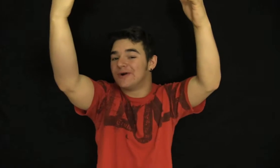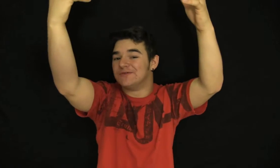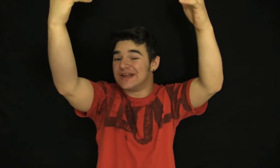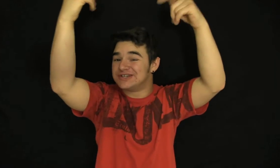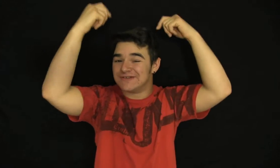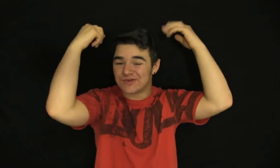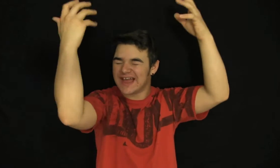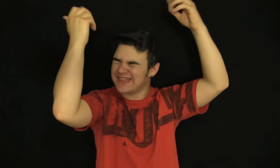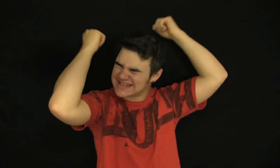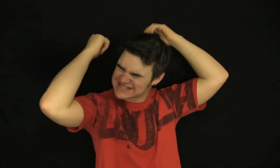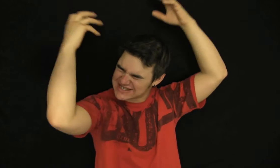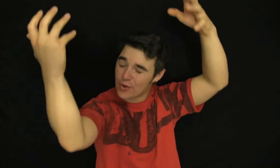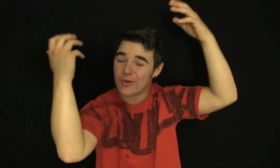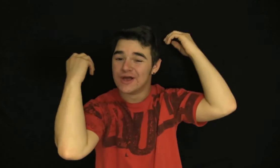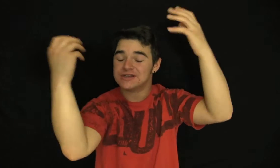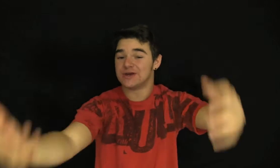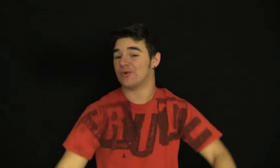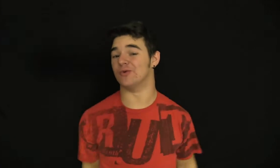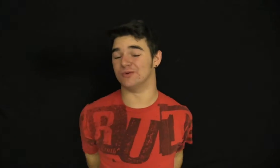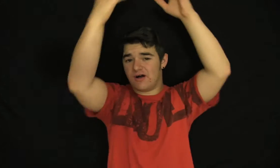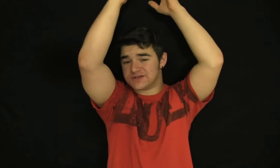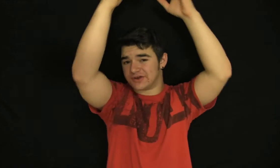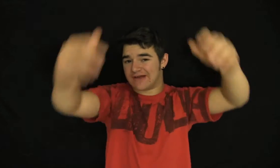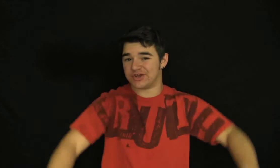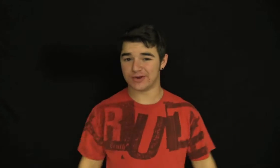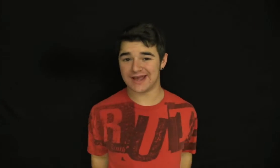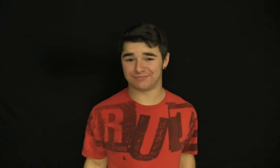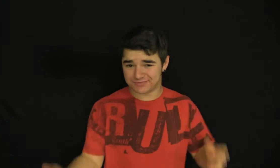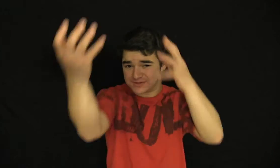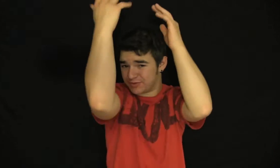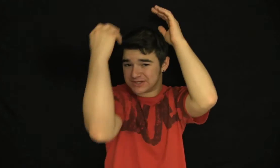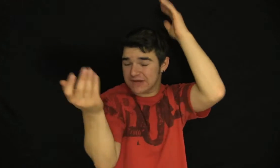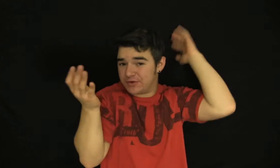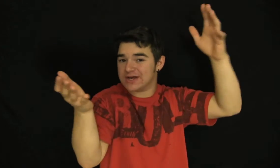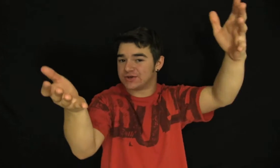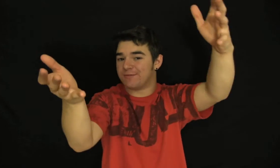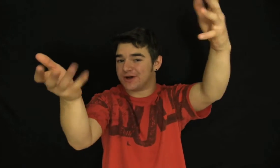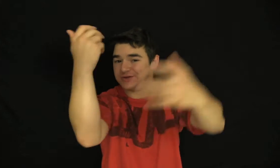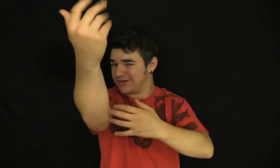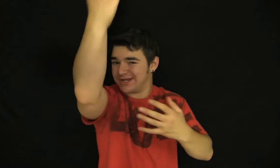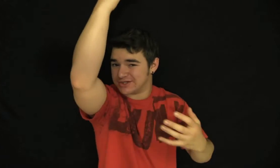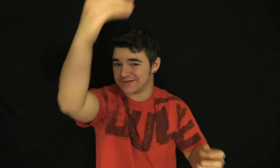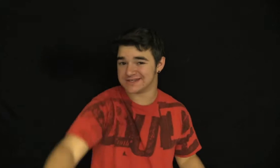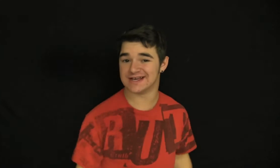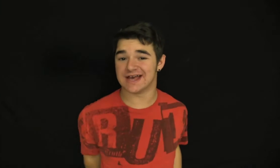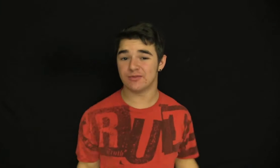a convention, and for that, that is so, so cool. Also, they're to have a Q&A. So pretty much, if you guys are at Comic Con, you need to go check these guys out.